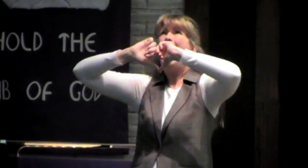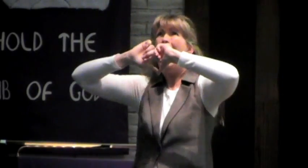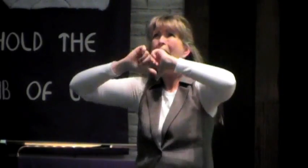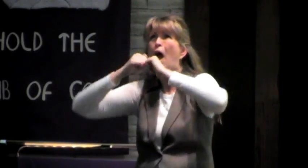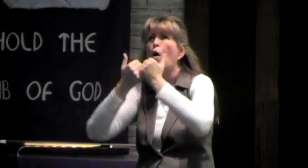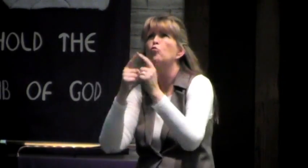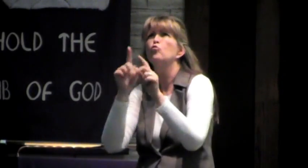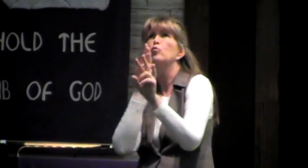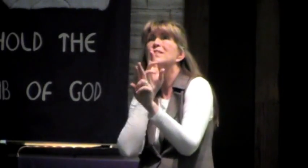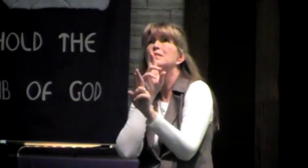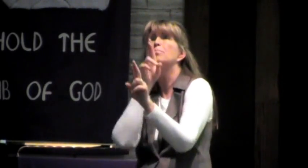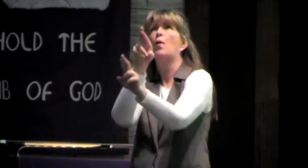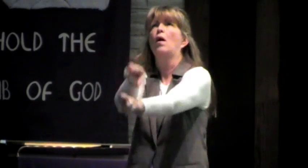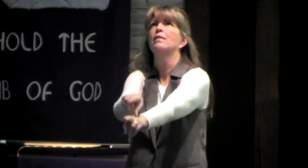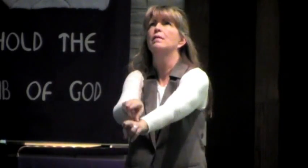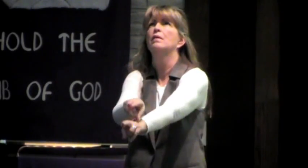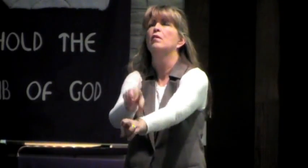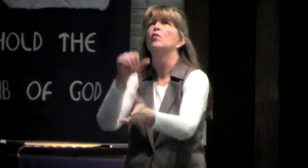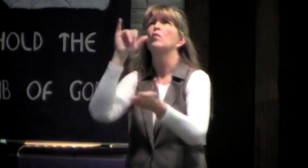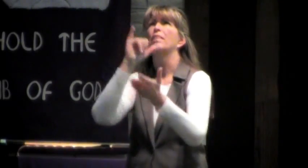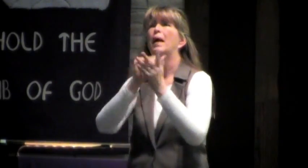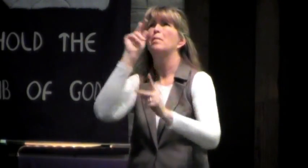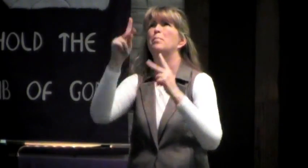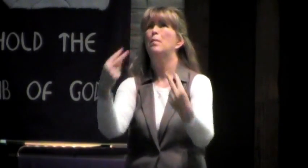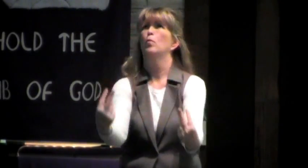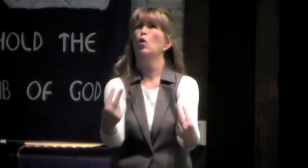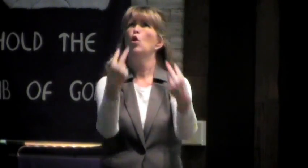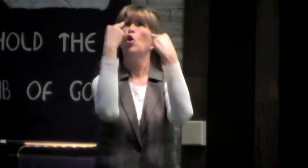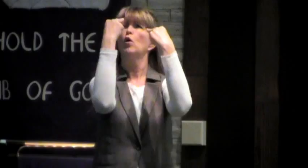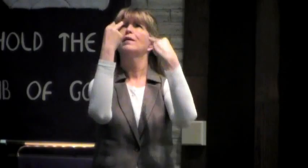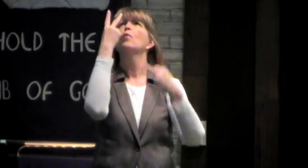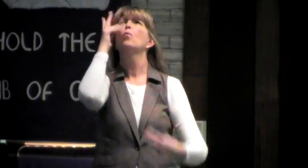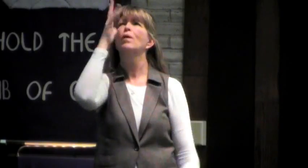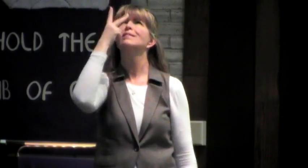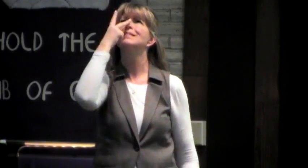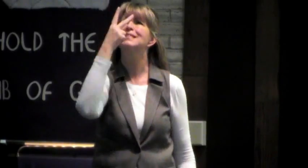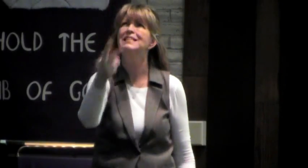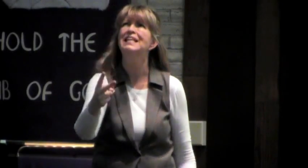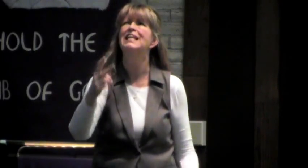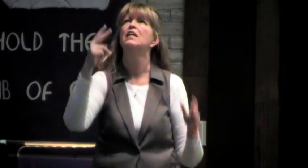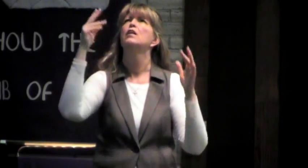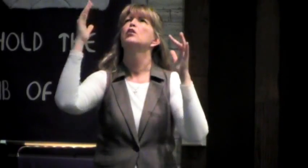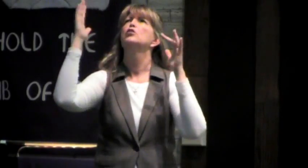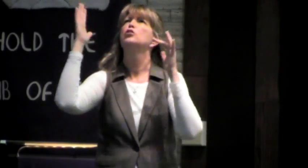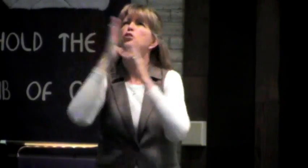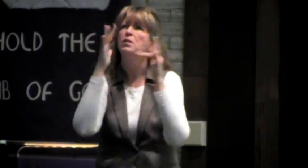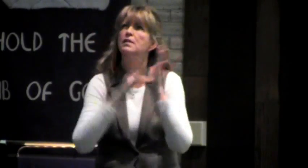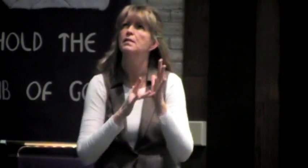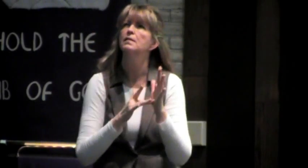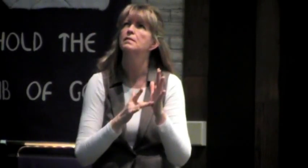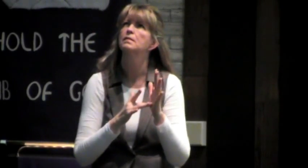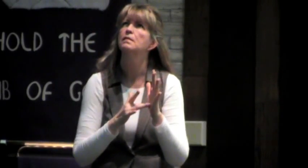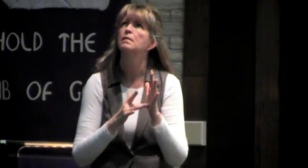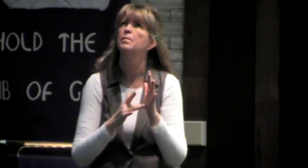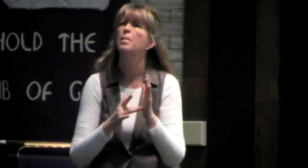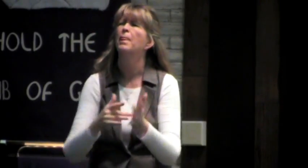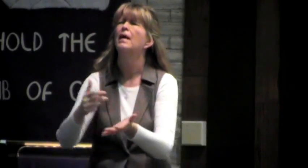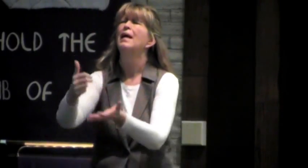me to see clearly how to respond to these folks who are looking to me so that they will